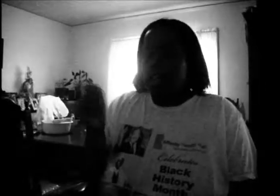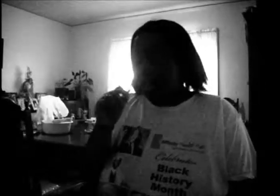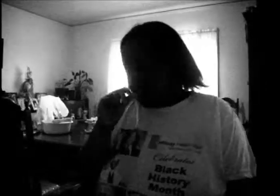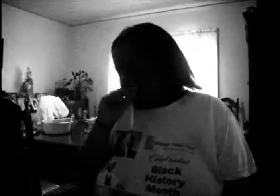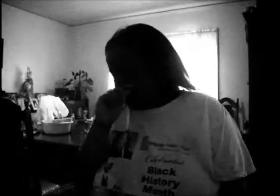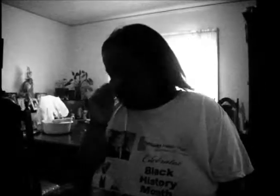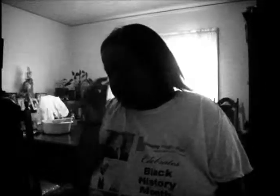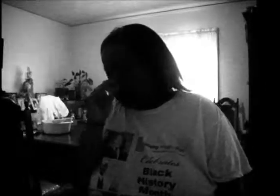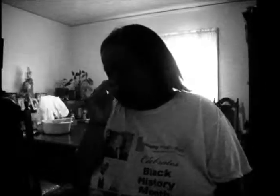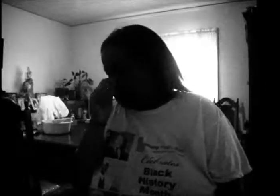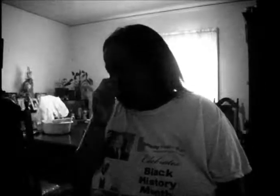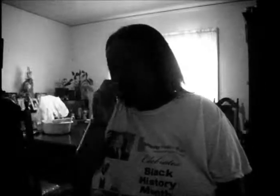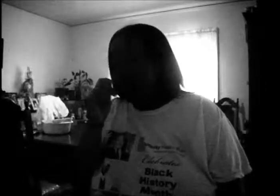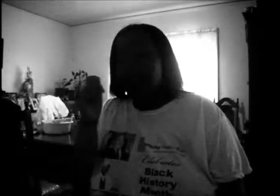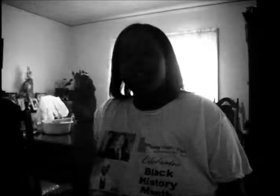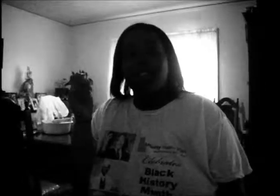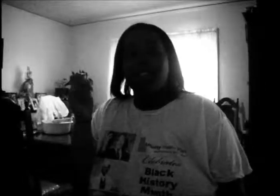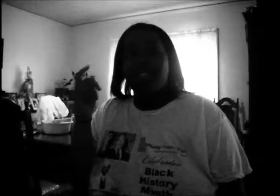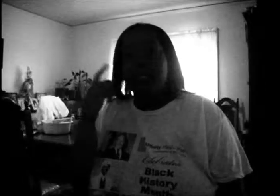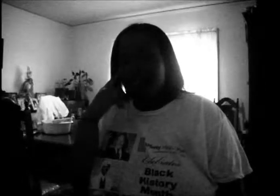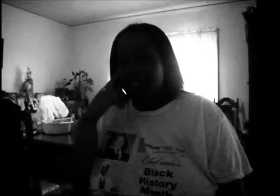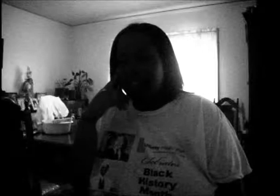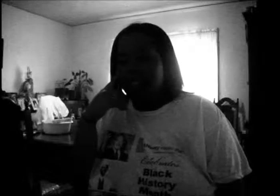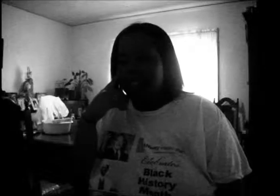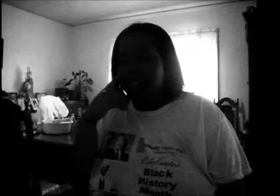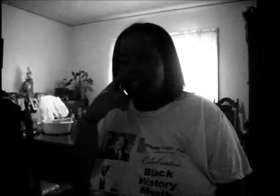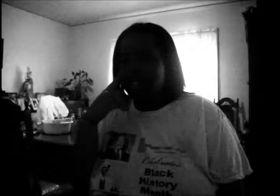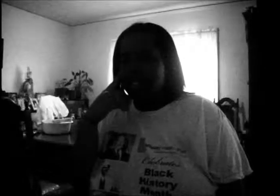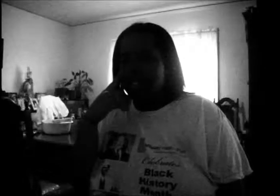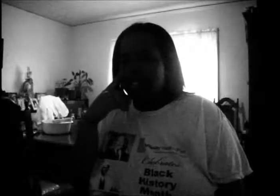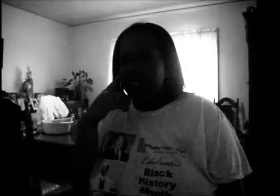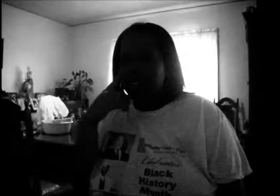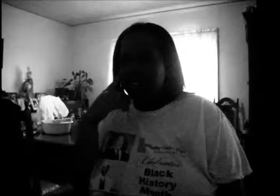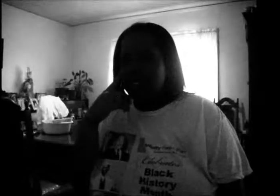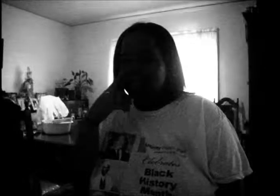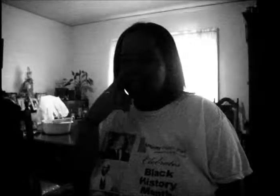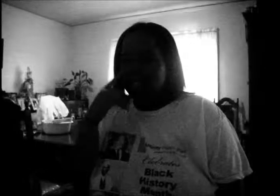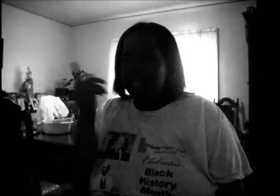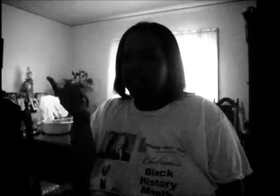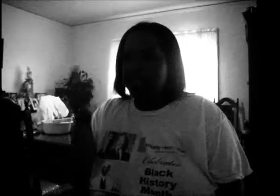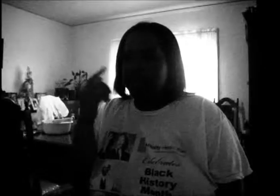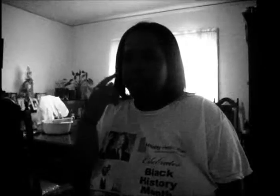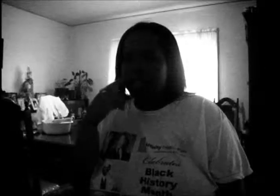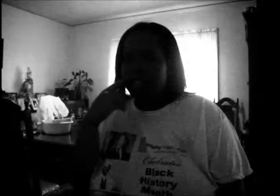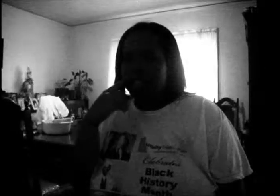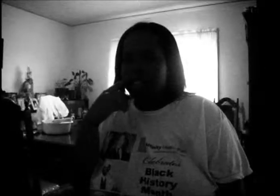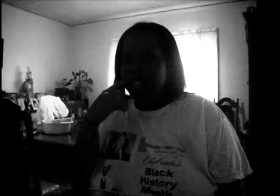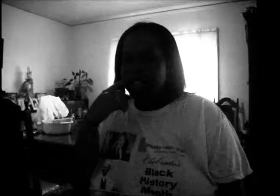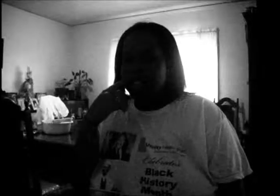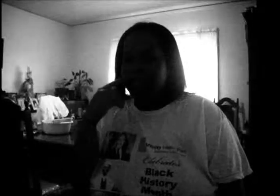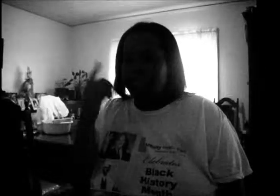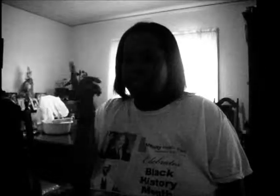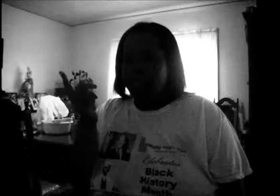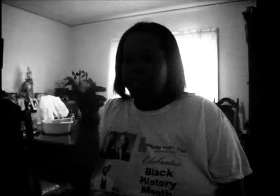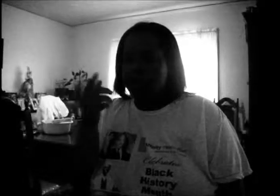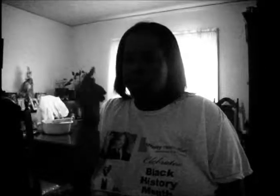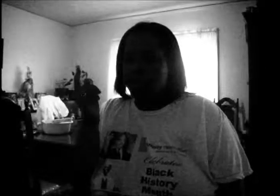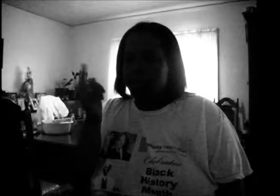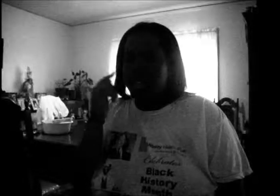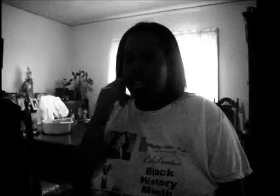Um, yeah. So, I like, okay. You see there's a stripper back there. You see Rihanna doing the pole thing.